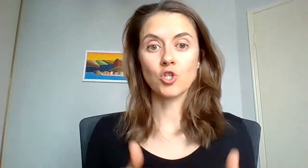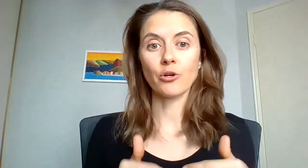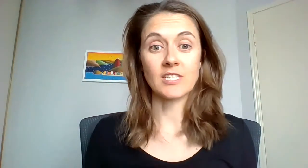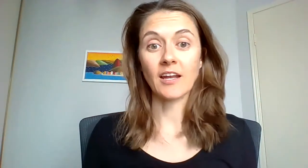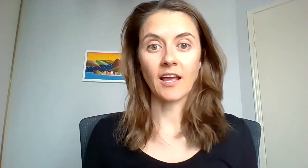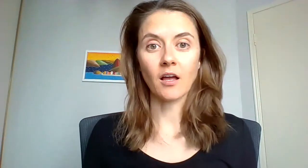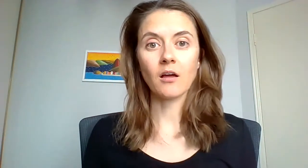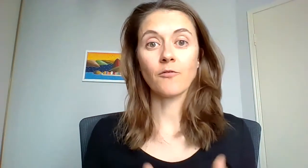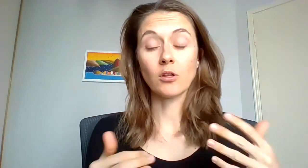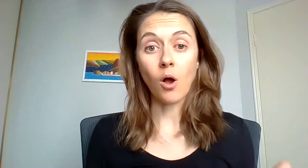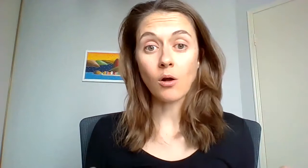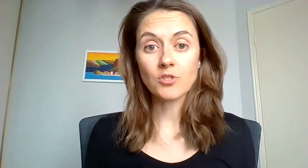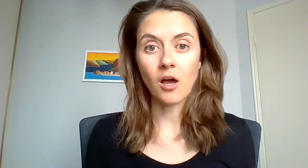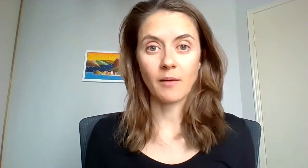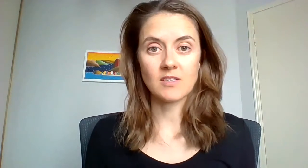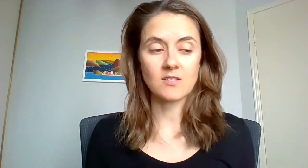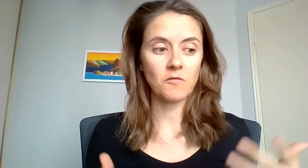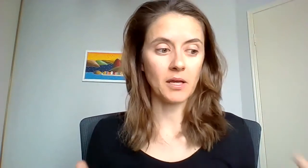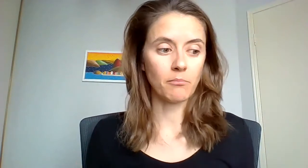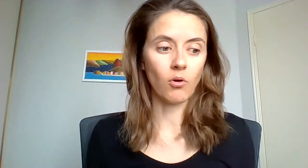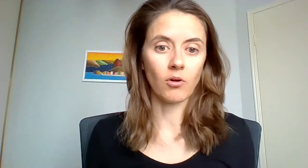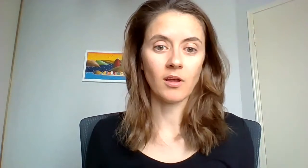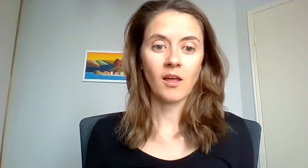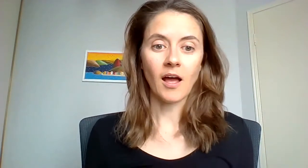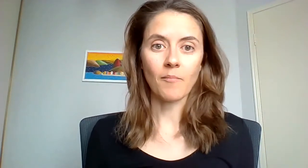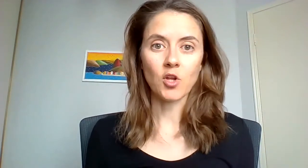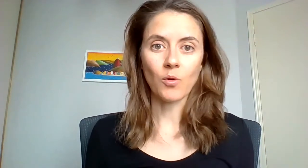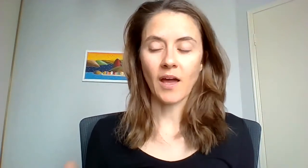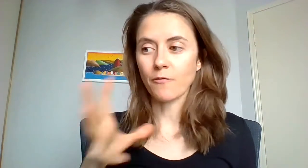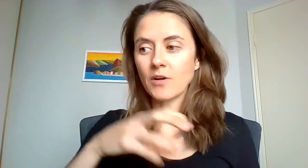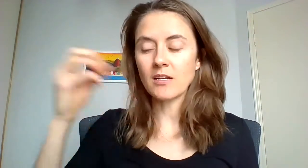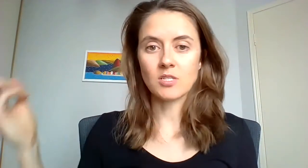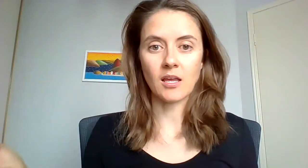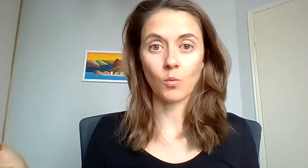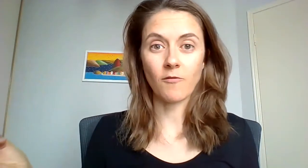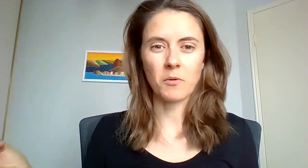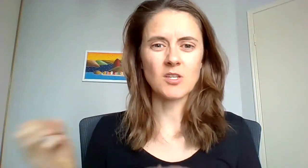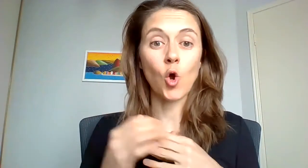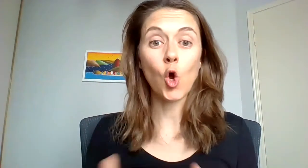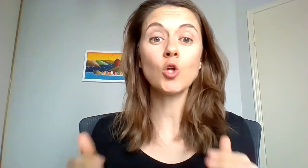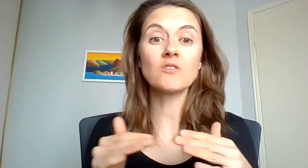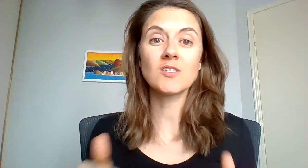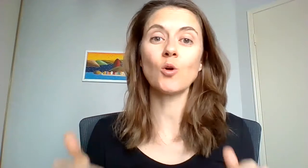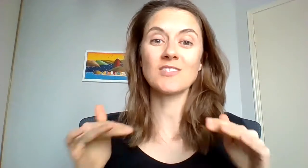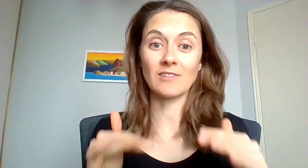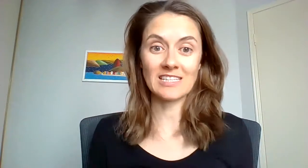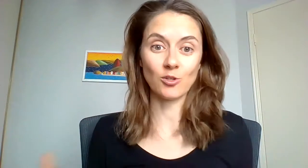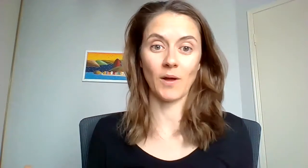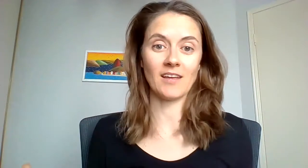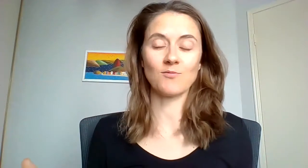choked down anger for a long time since we've been born, you we've had freedom taken away from us in all sorts of little ways